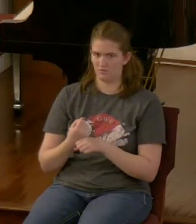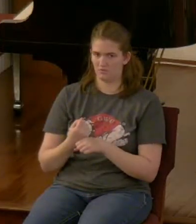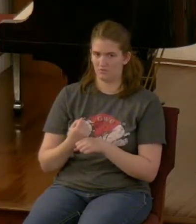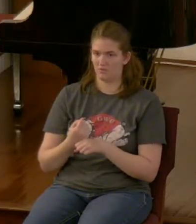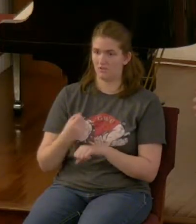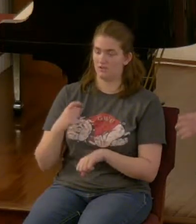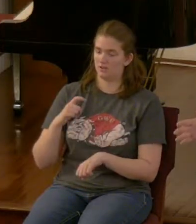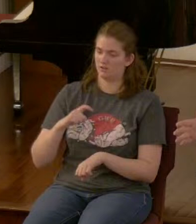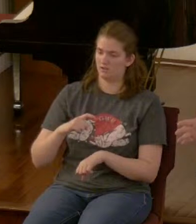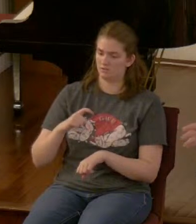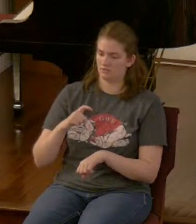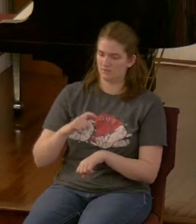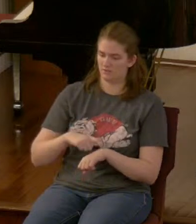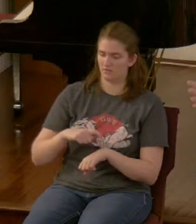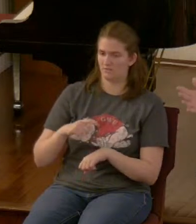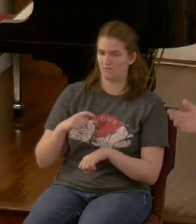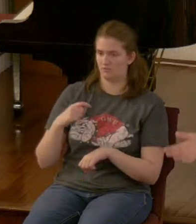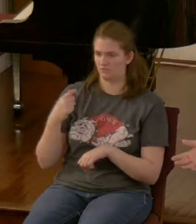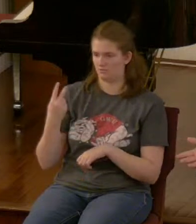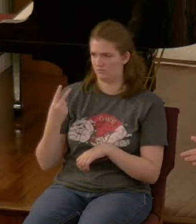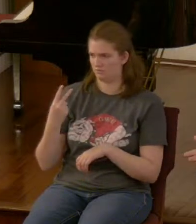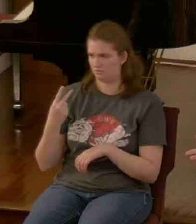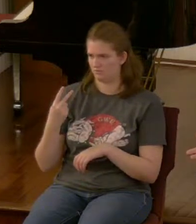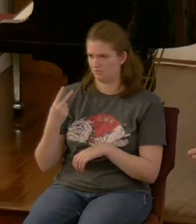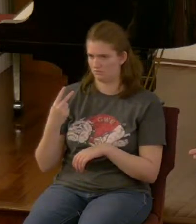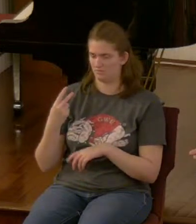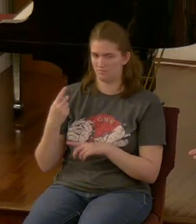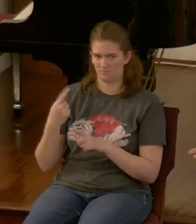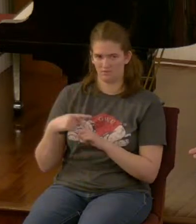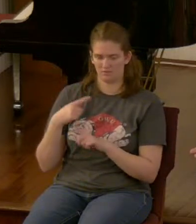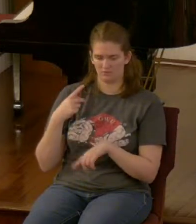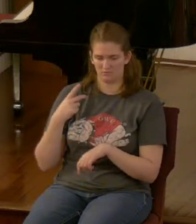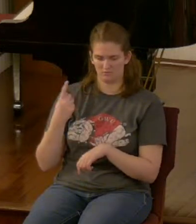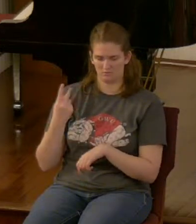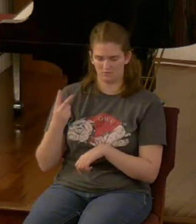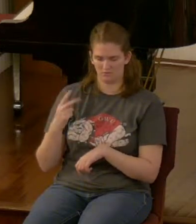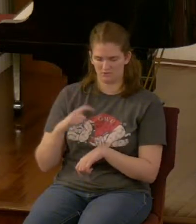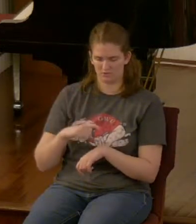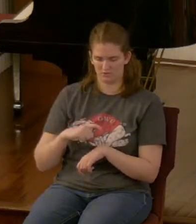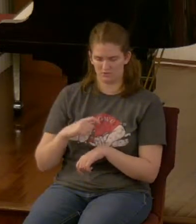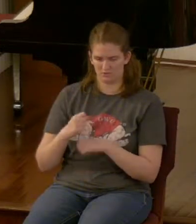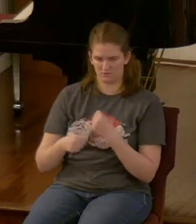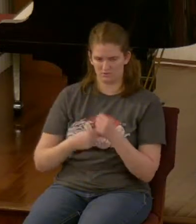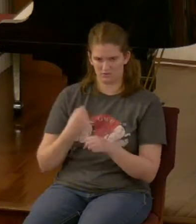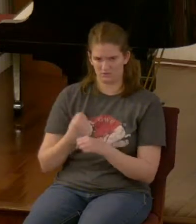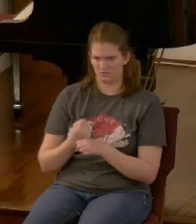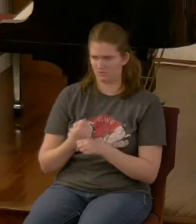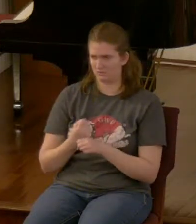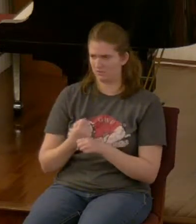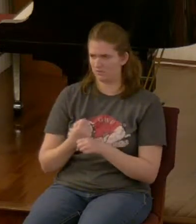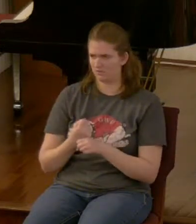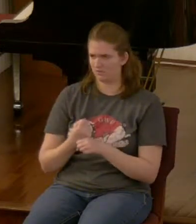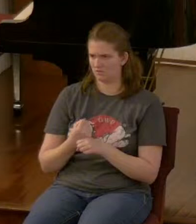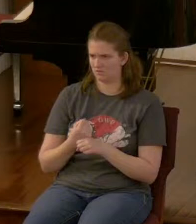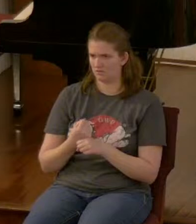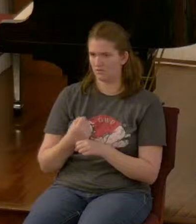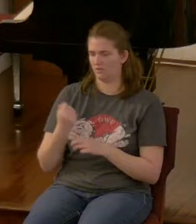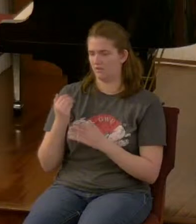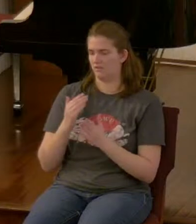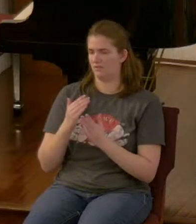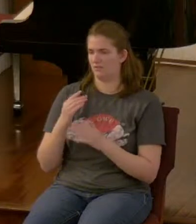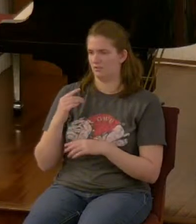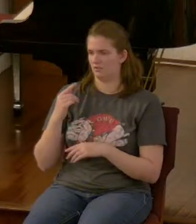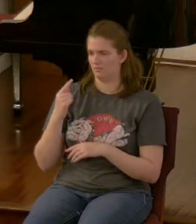two years and half a time is half a year where else do we see three and a half years